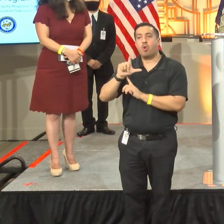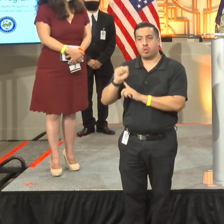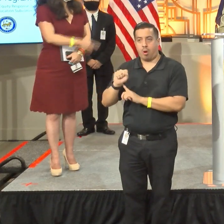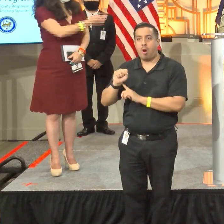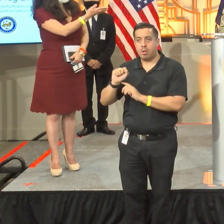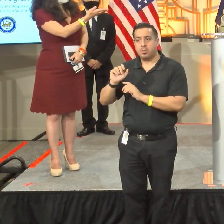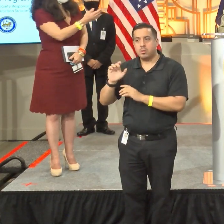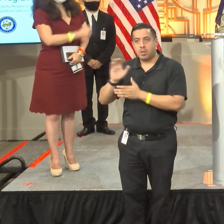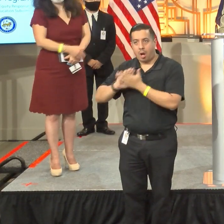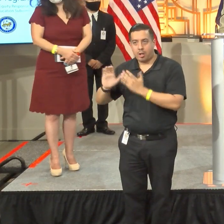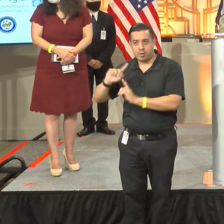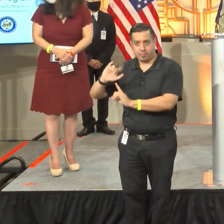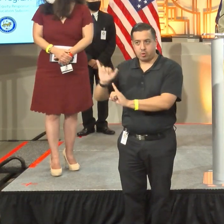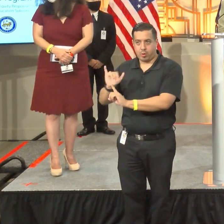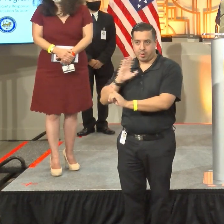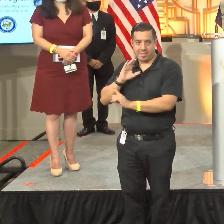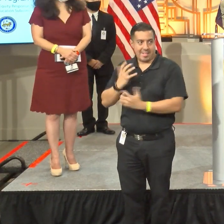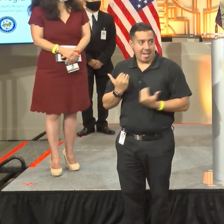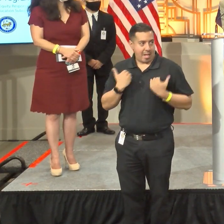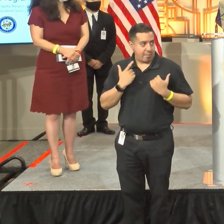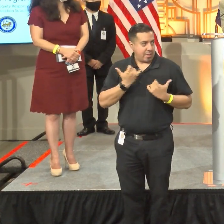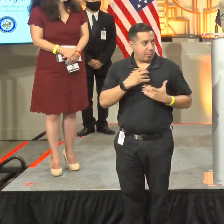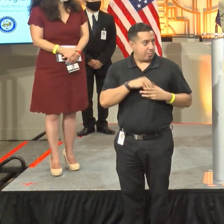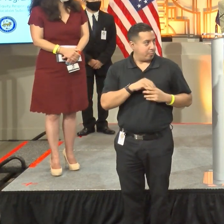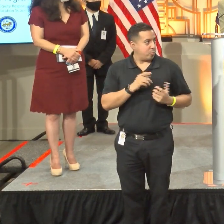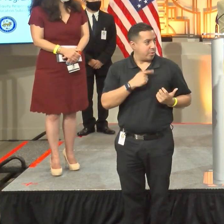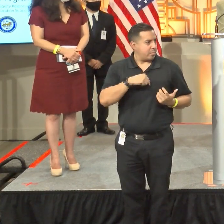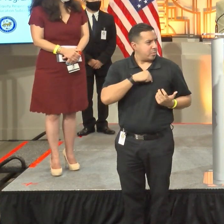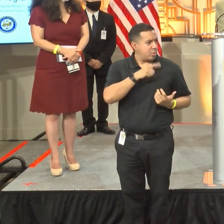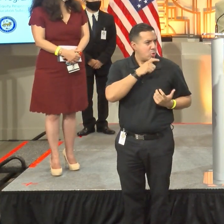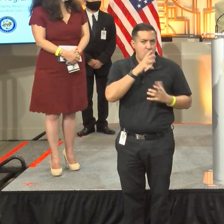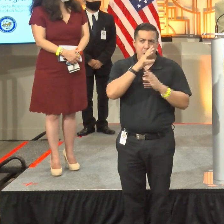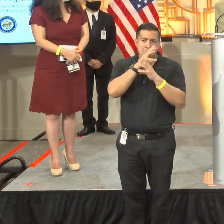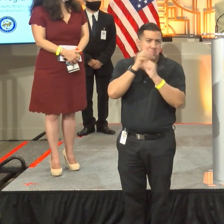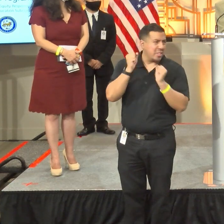from Lone Star College College. Thank